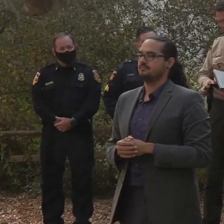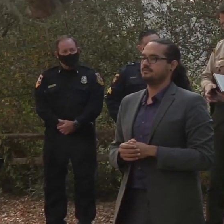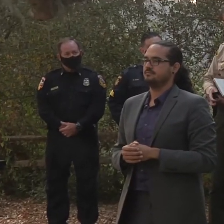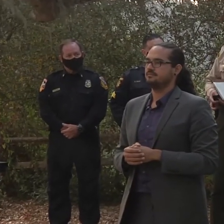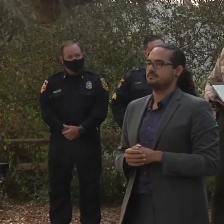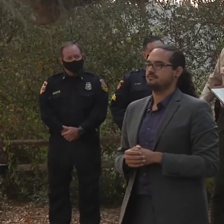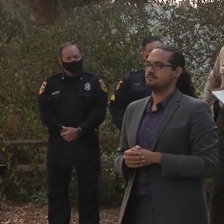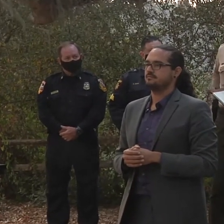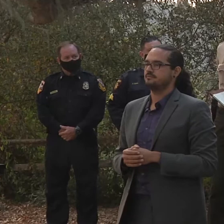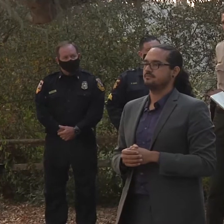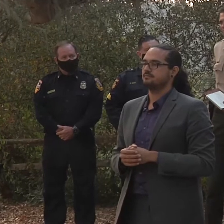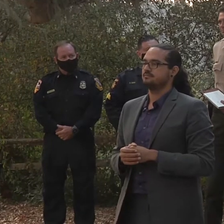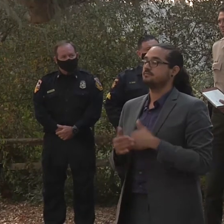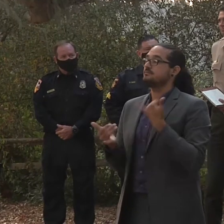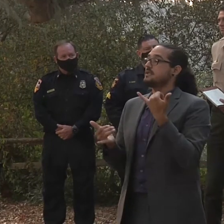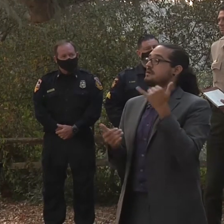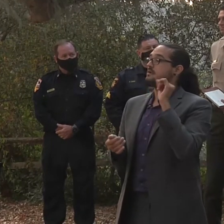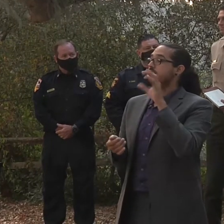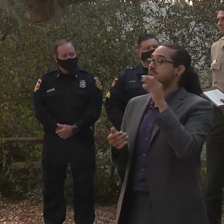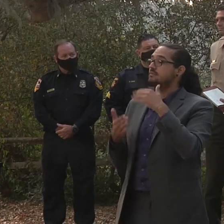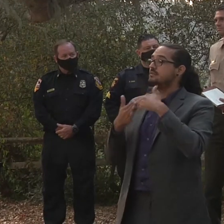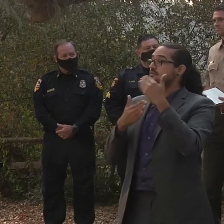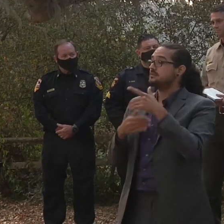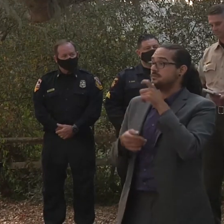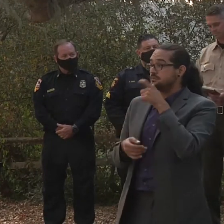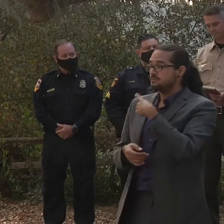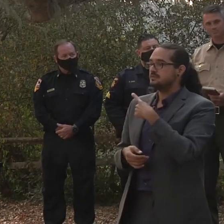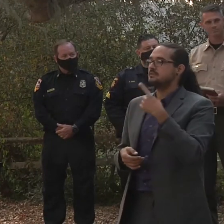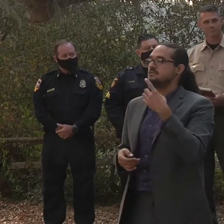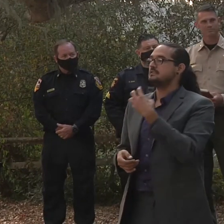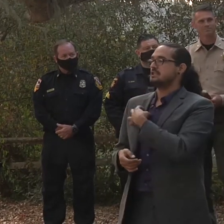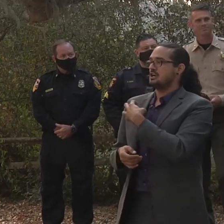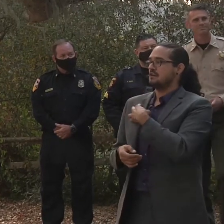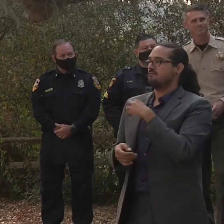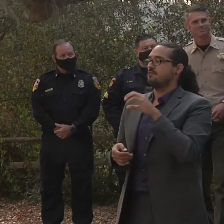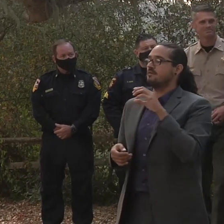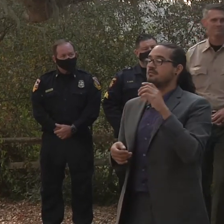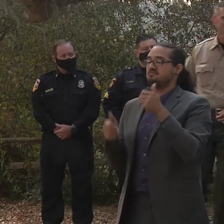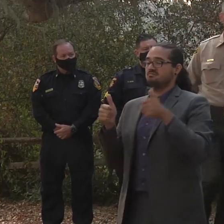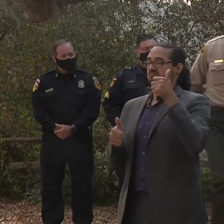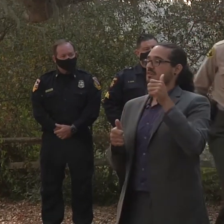Speaking next from the Santa Cruz County Sheriff's Office is Chief Deputy Chris Clark.